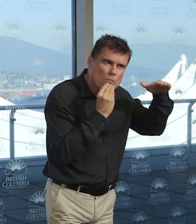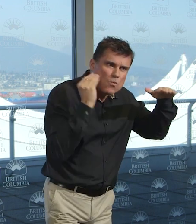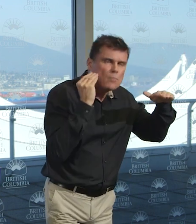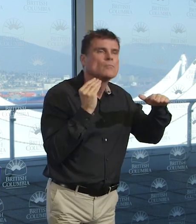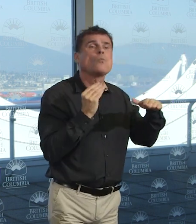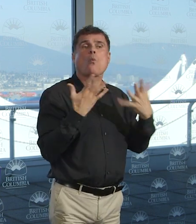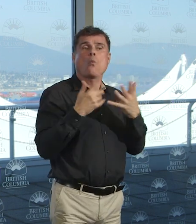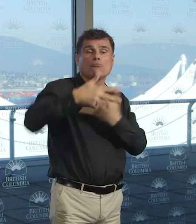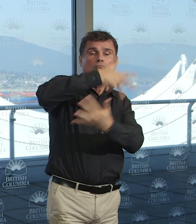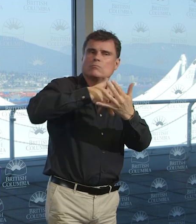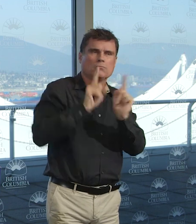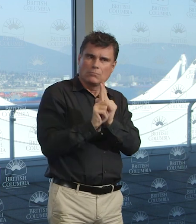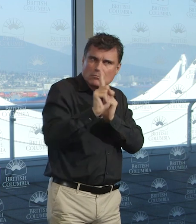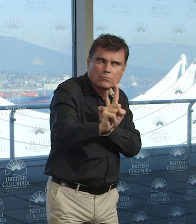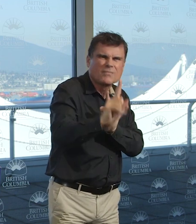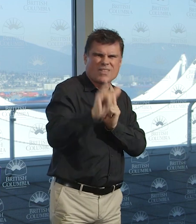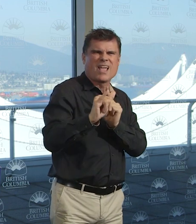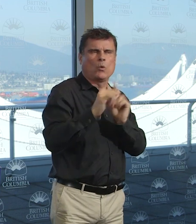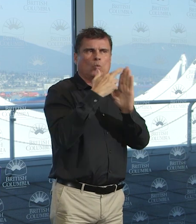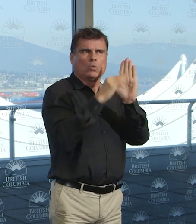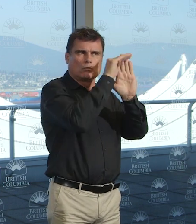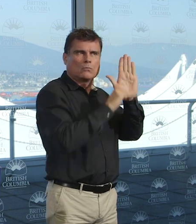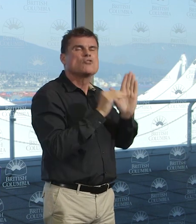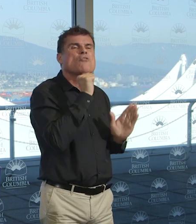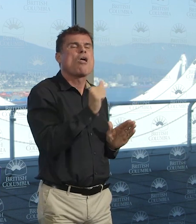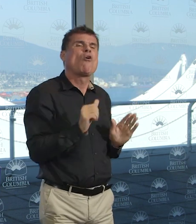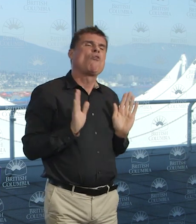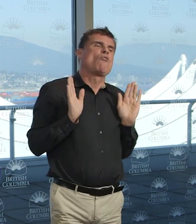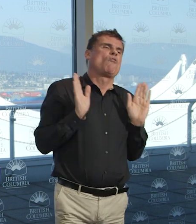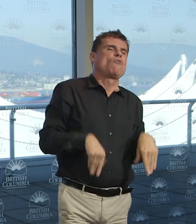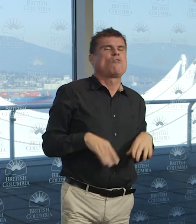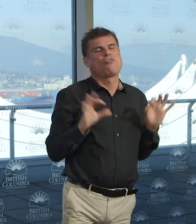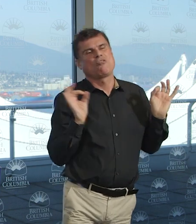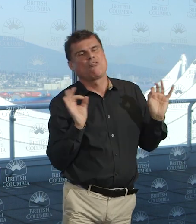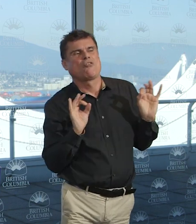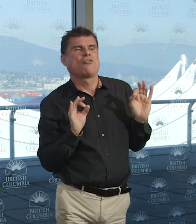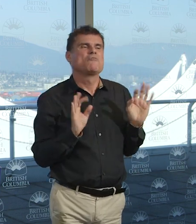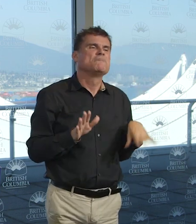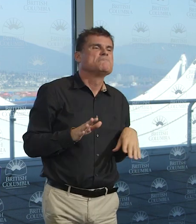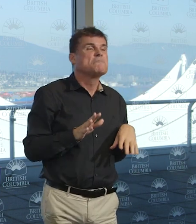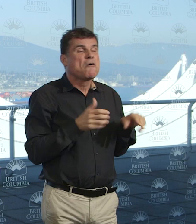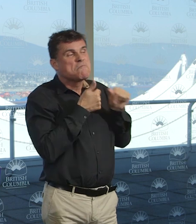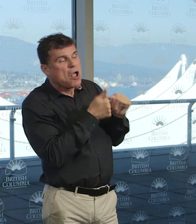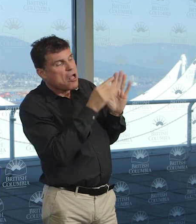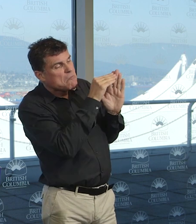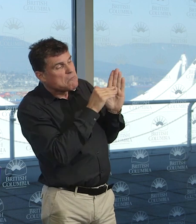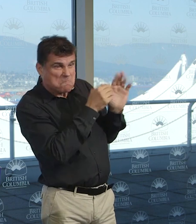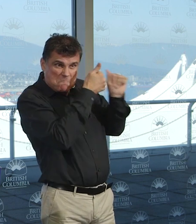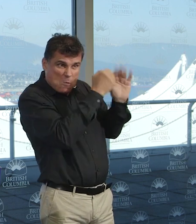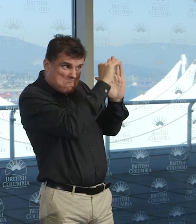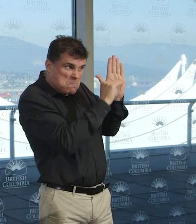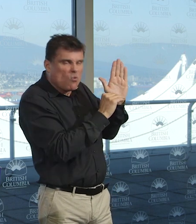good or nearly enough. Starting now, our individual fight, our collective fight must be 100% all of the time and